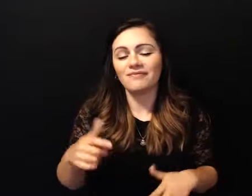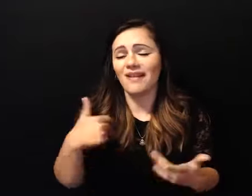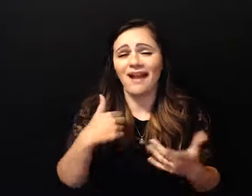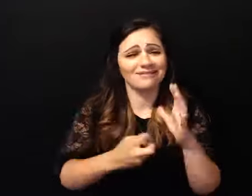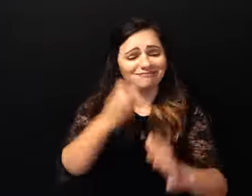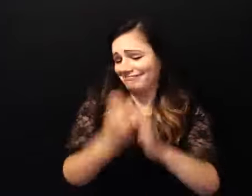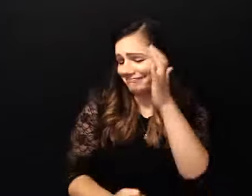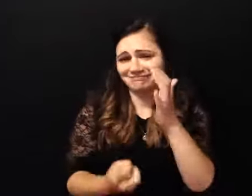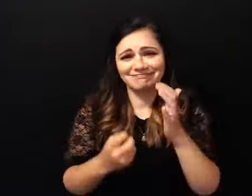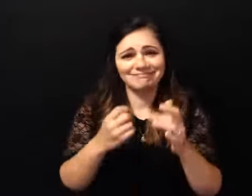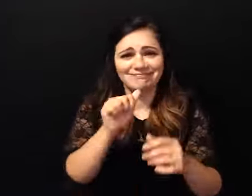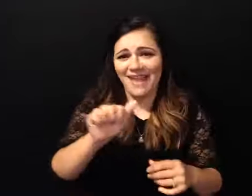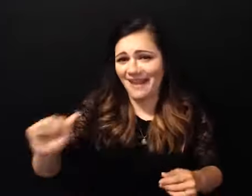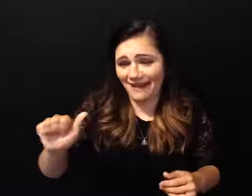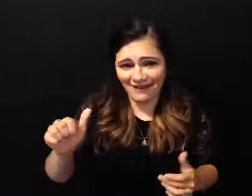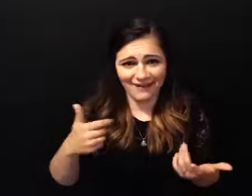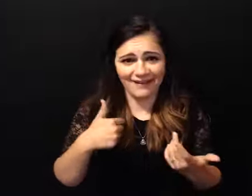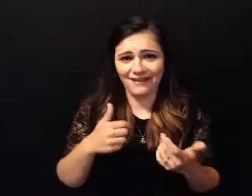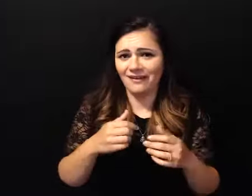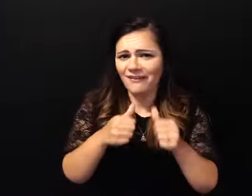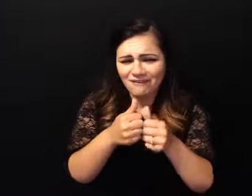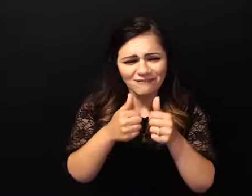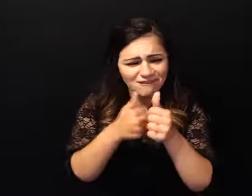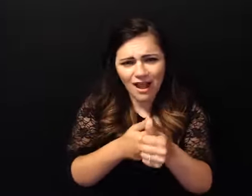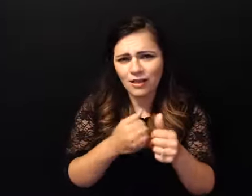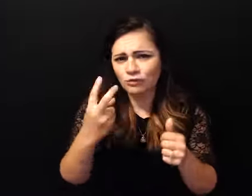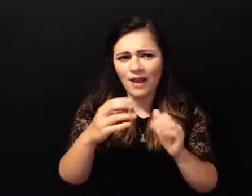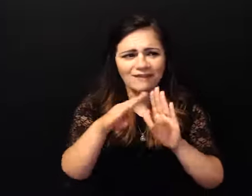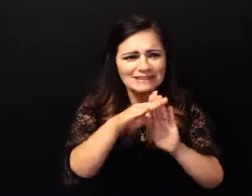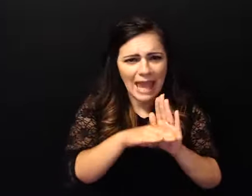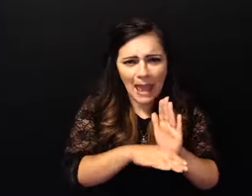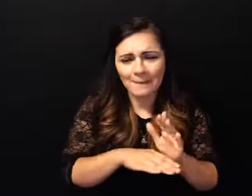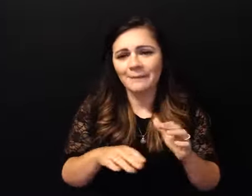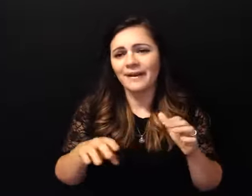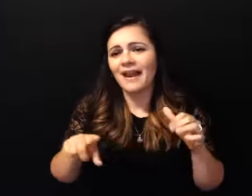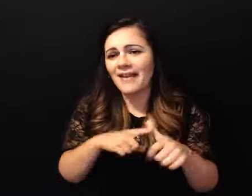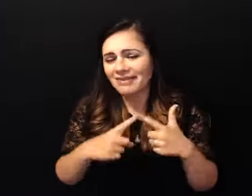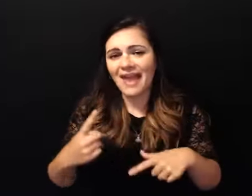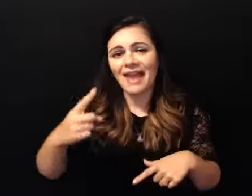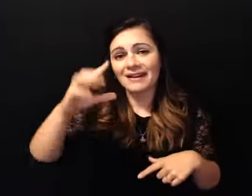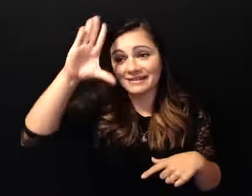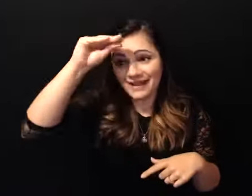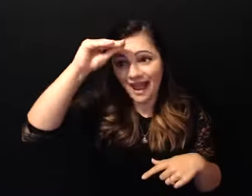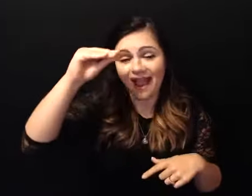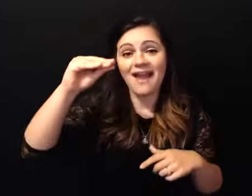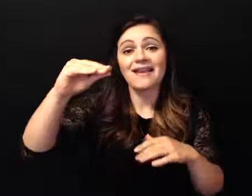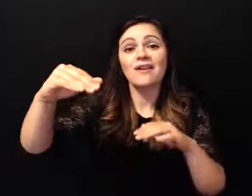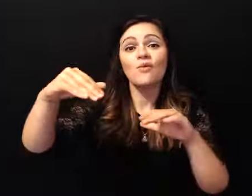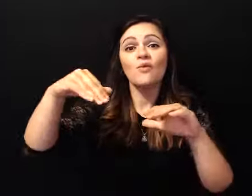doing the steps i'm doing all the stuff the sponsor's asking me to do and this guy him walks in and you know i i don't know much other of what's going